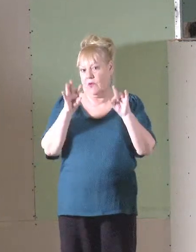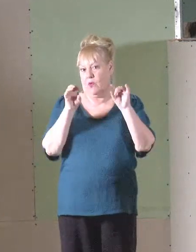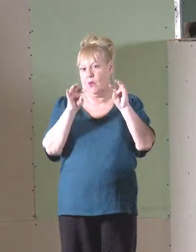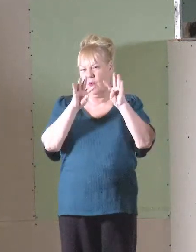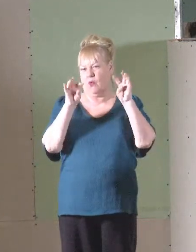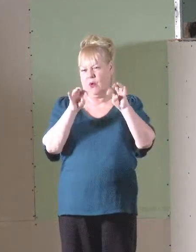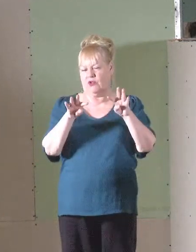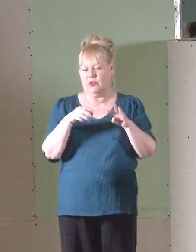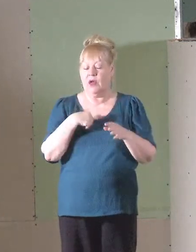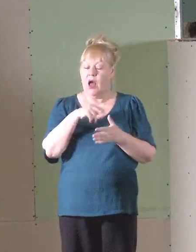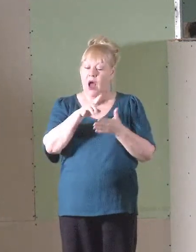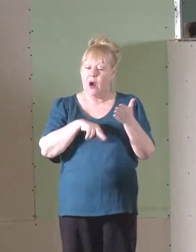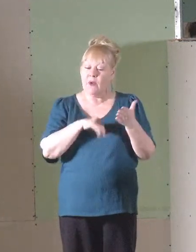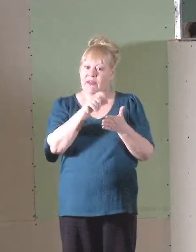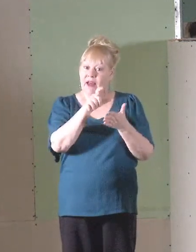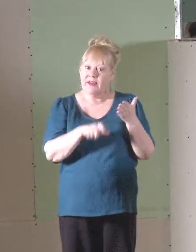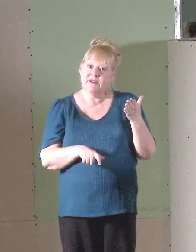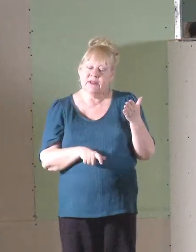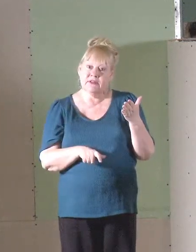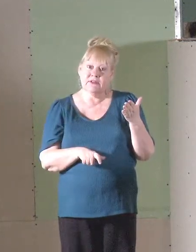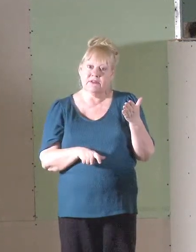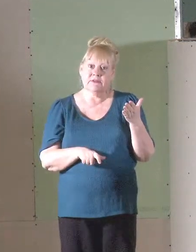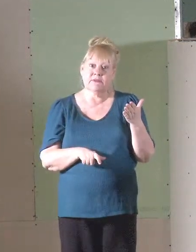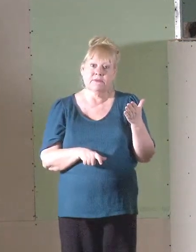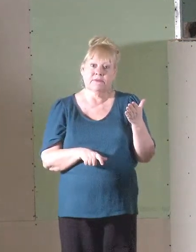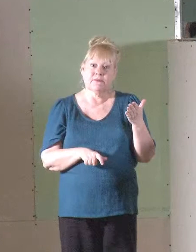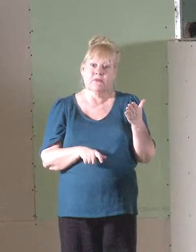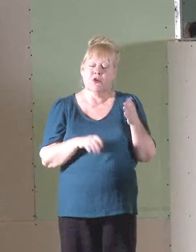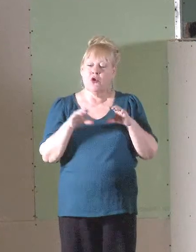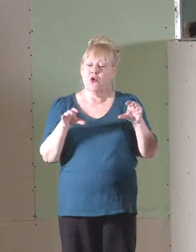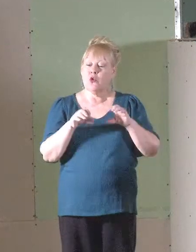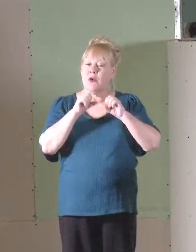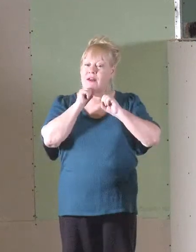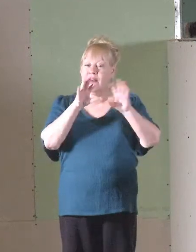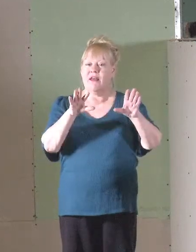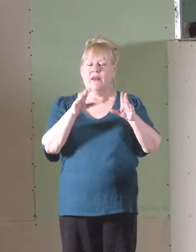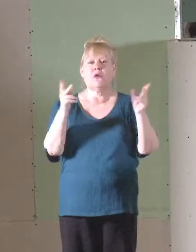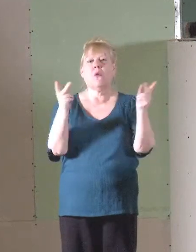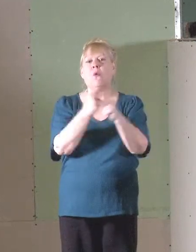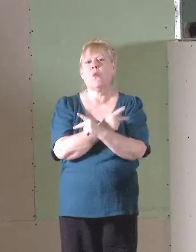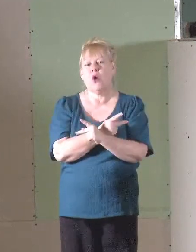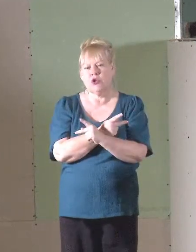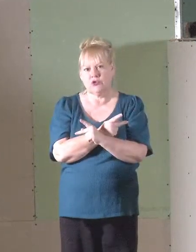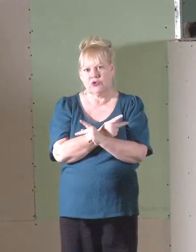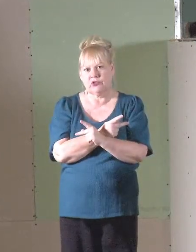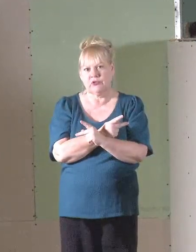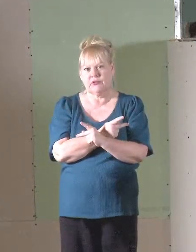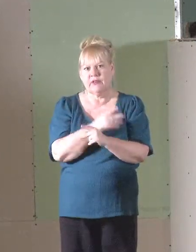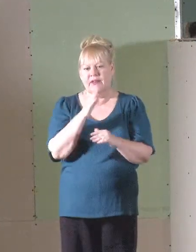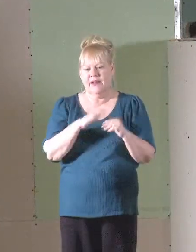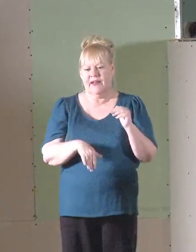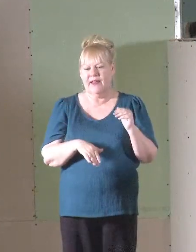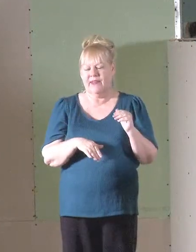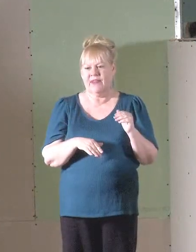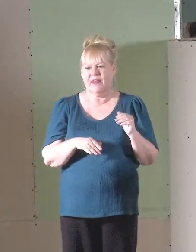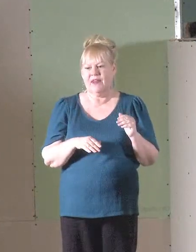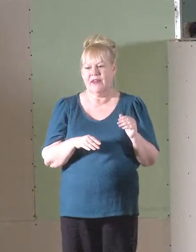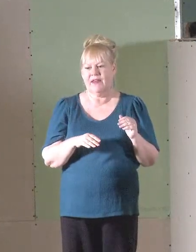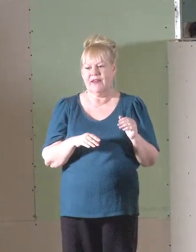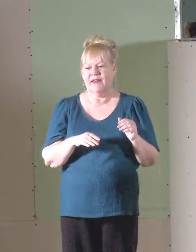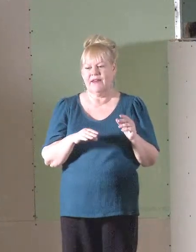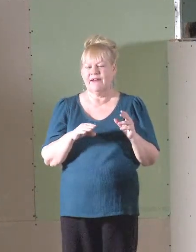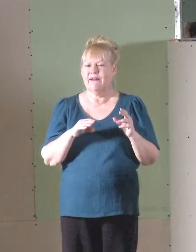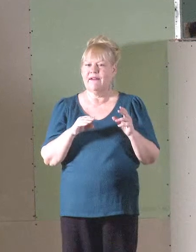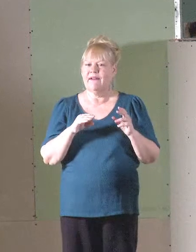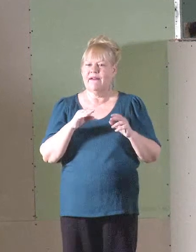The way I read the text, doing nothing is worse than laying a work that might